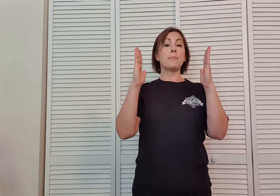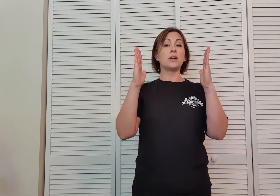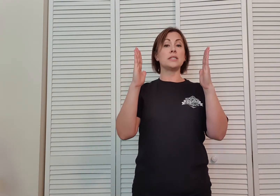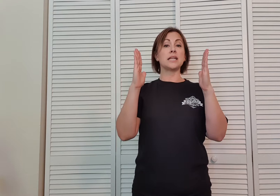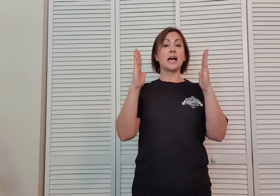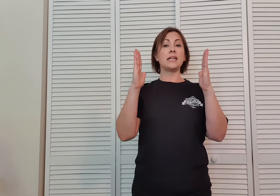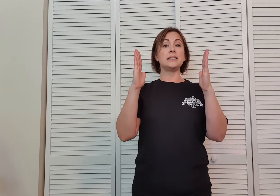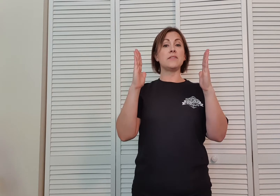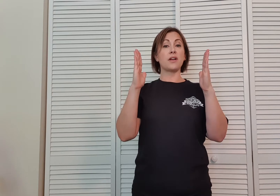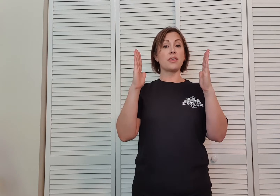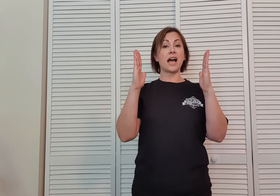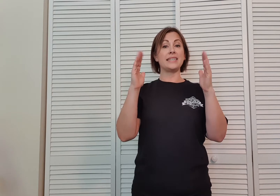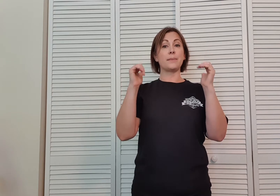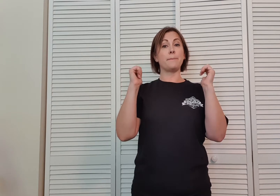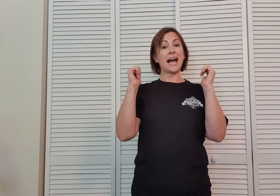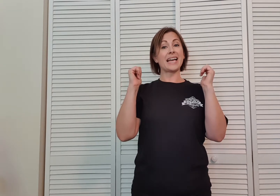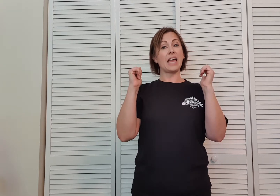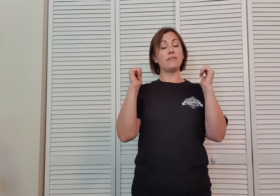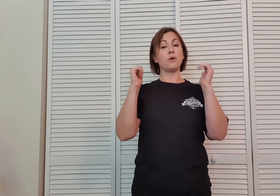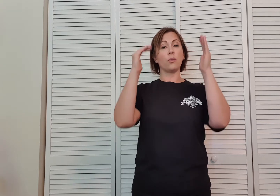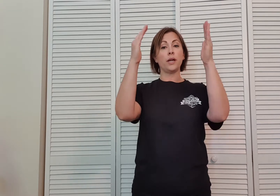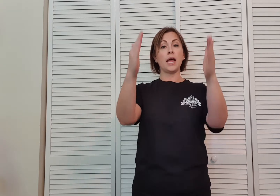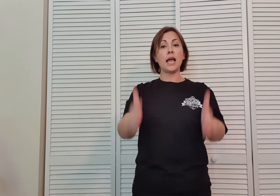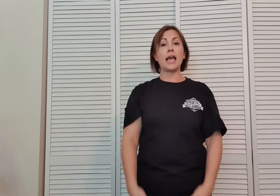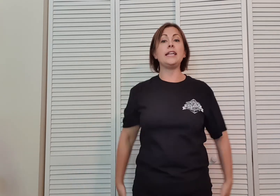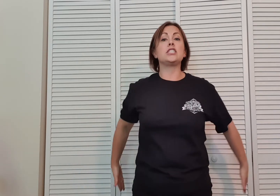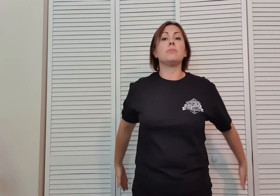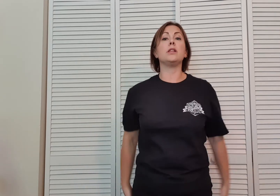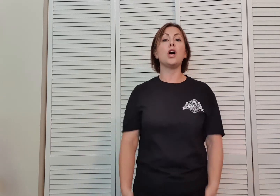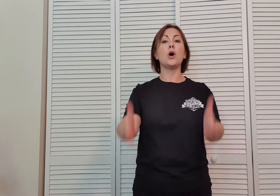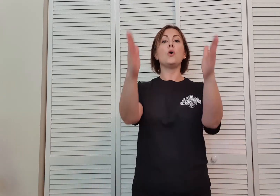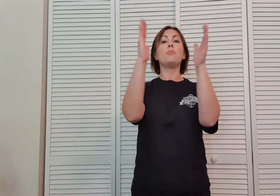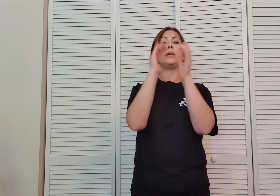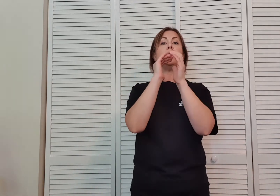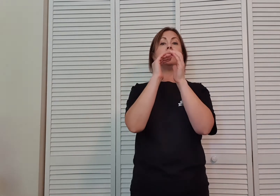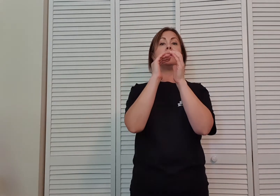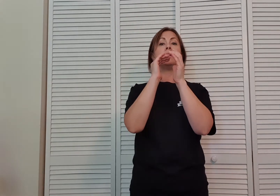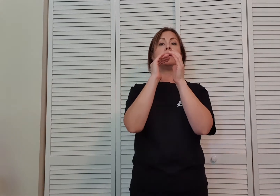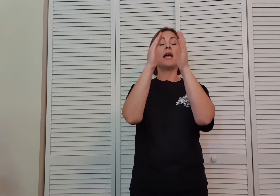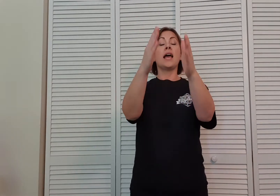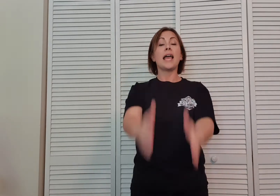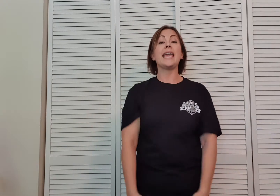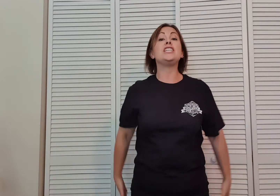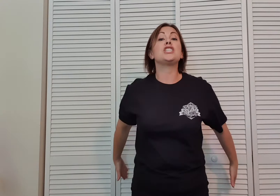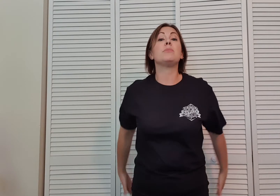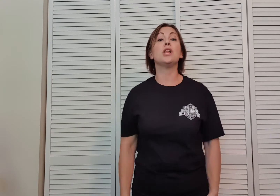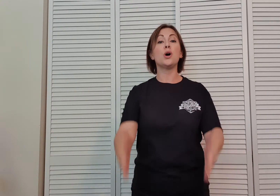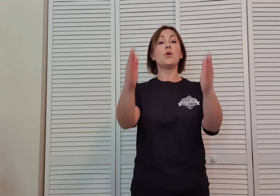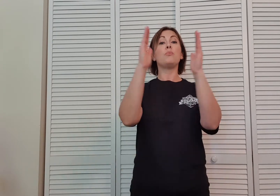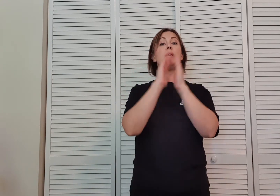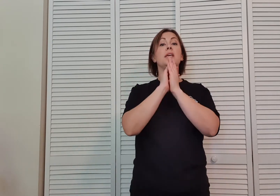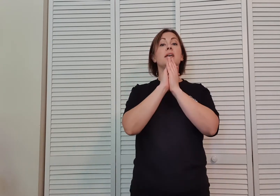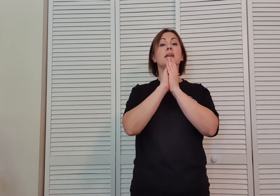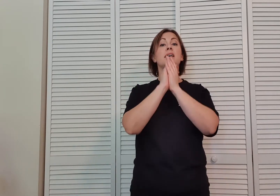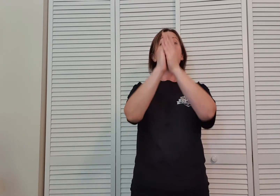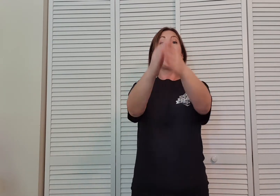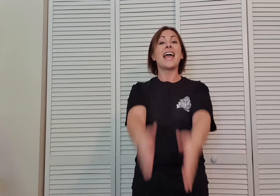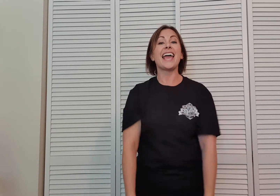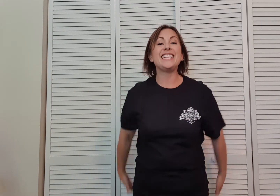our sides of our thighs back and forward. double O P. H double O P. H